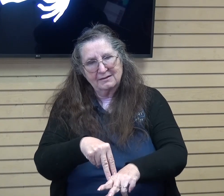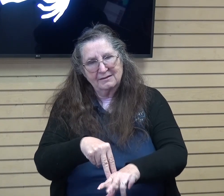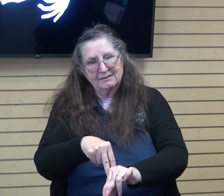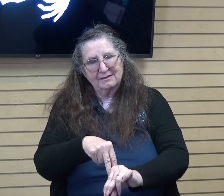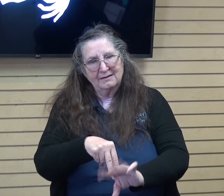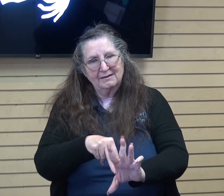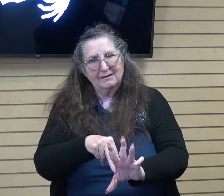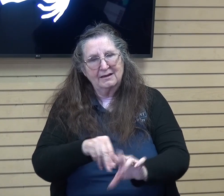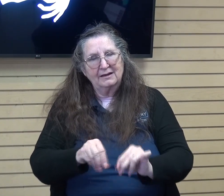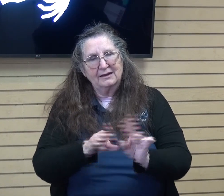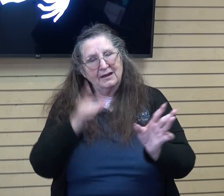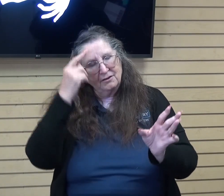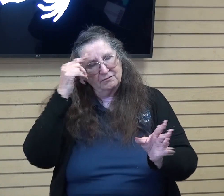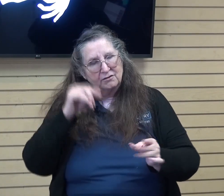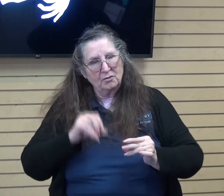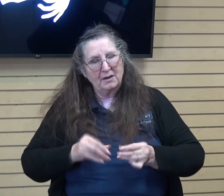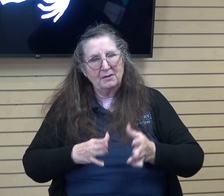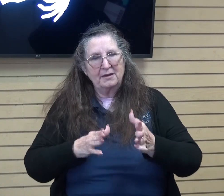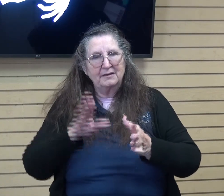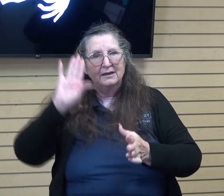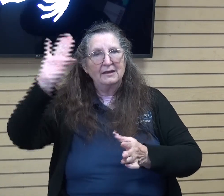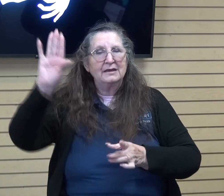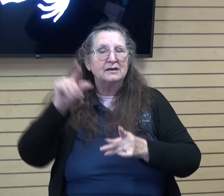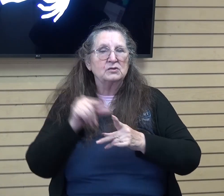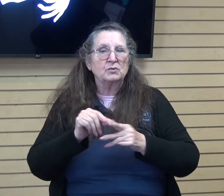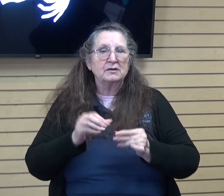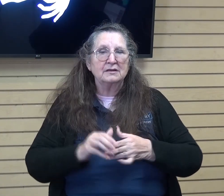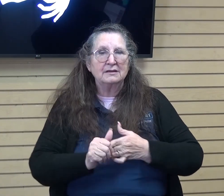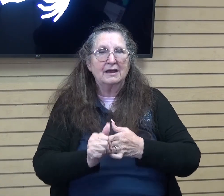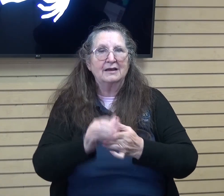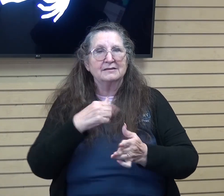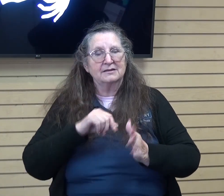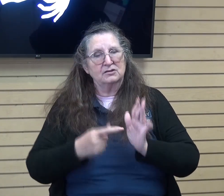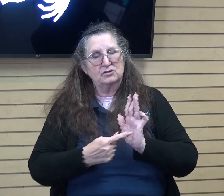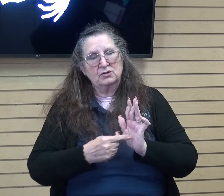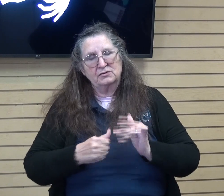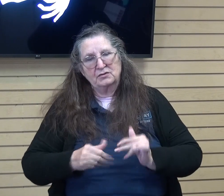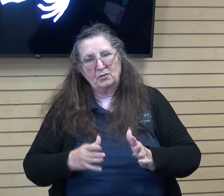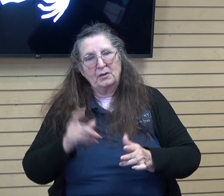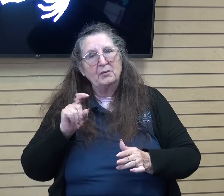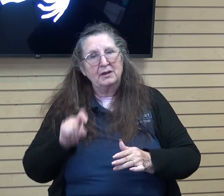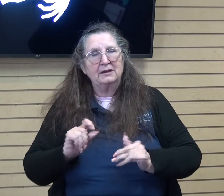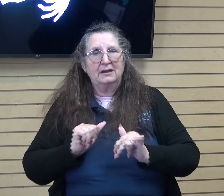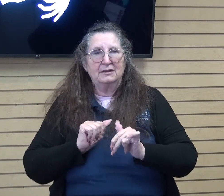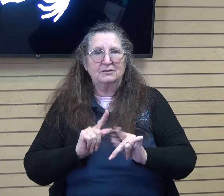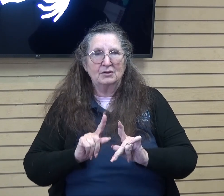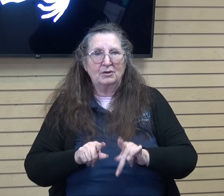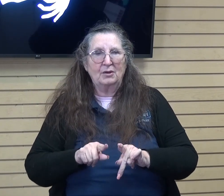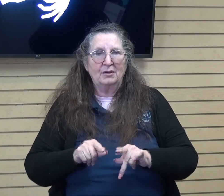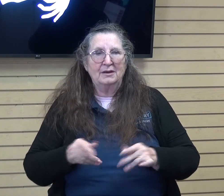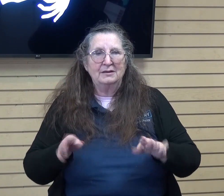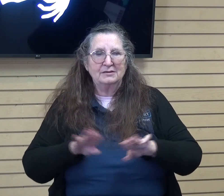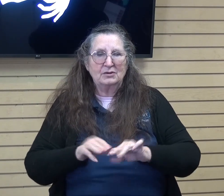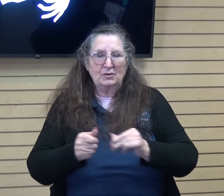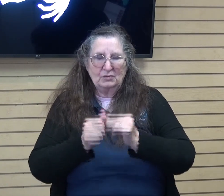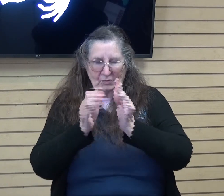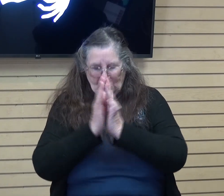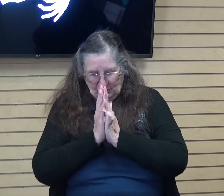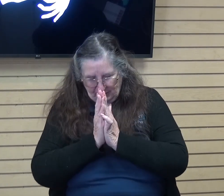to my path his word guides us and will show us the way that we need to go let's close in prayer heavenly